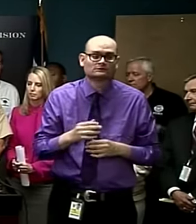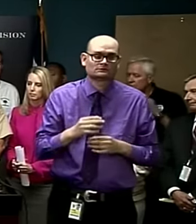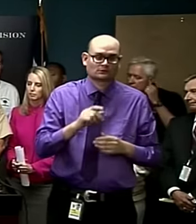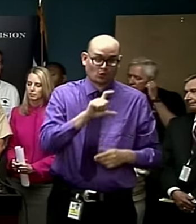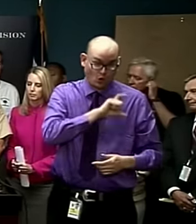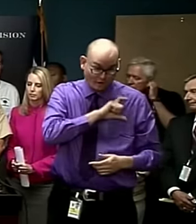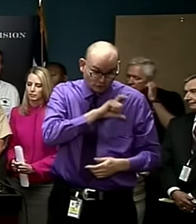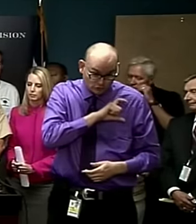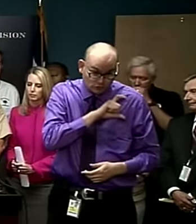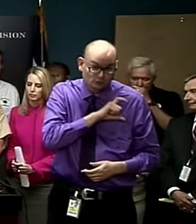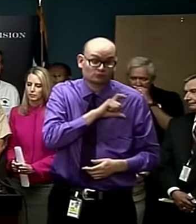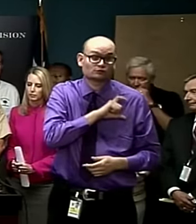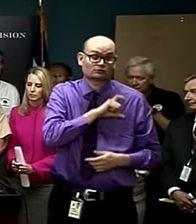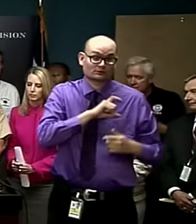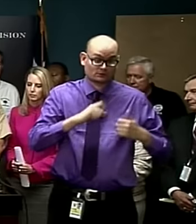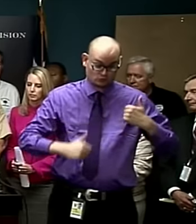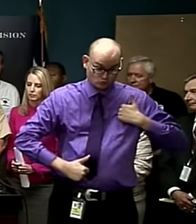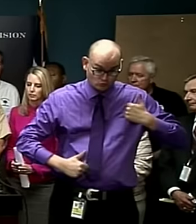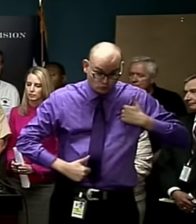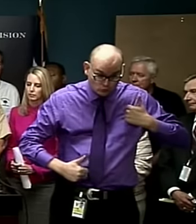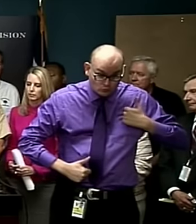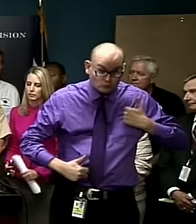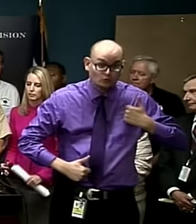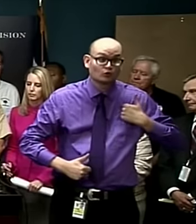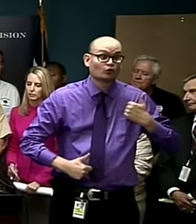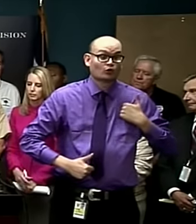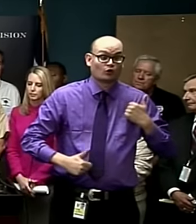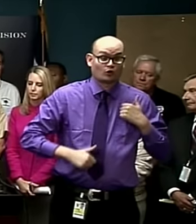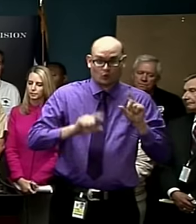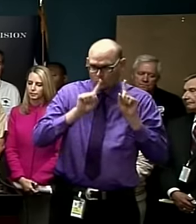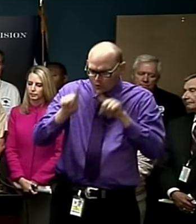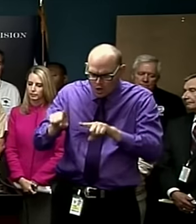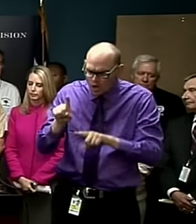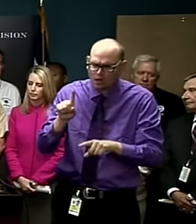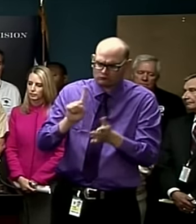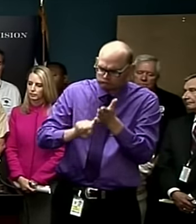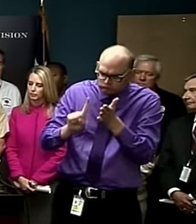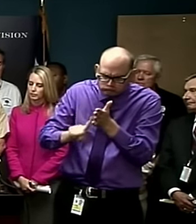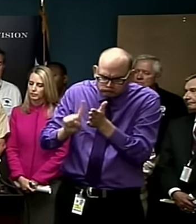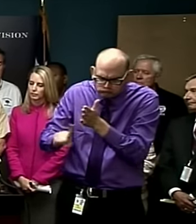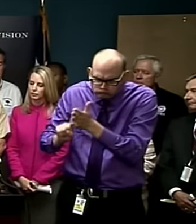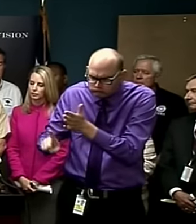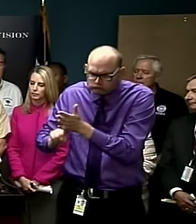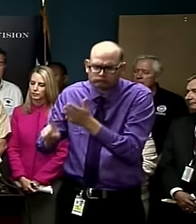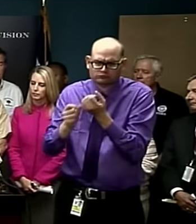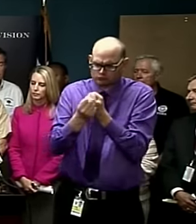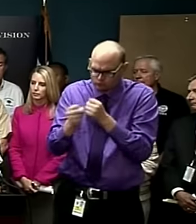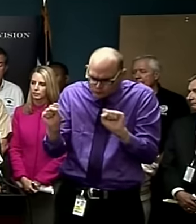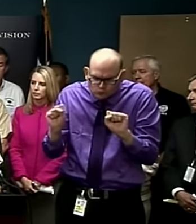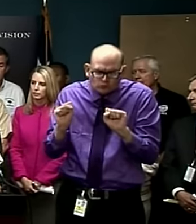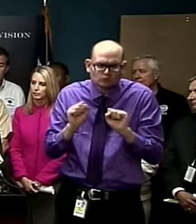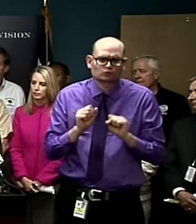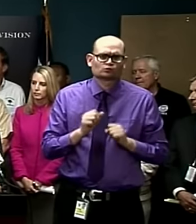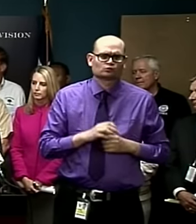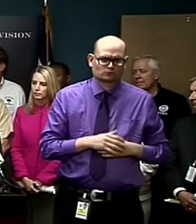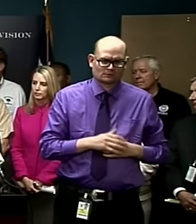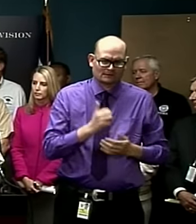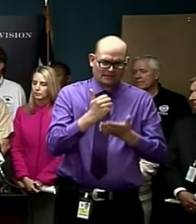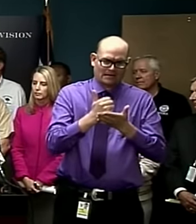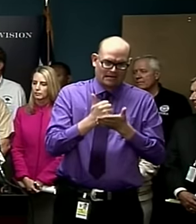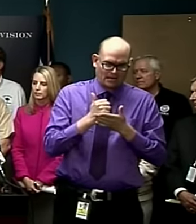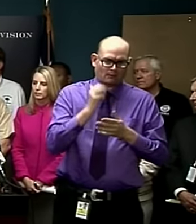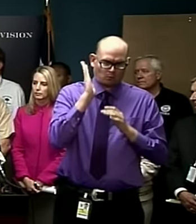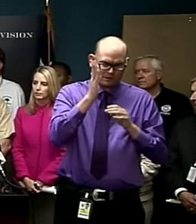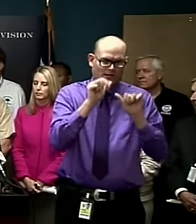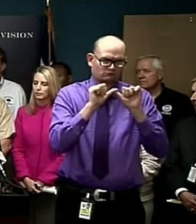enforcement as well as National Guard who have really gone in there, and they've just been doing rescues all day and will continue to do that. The